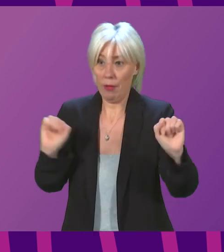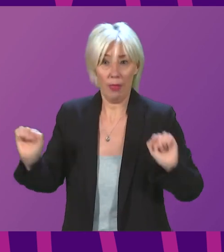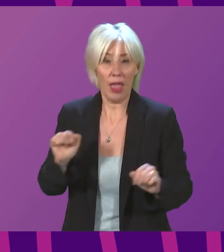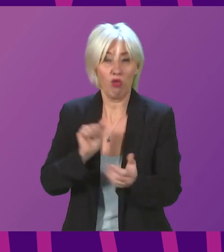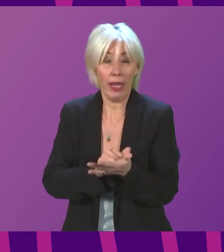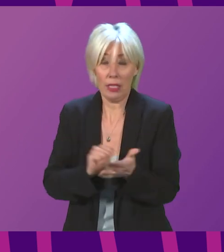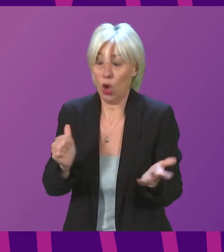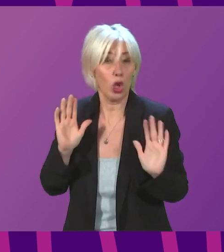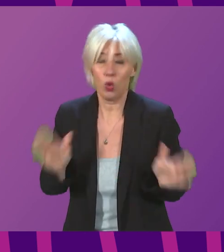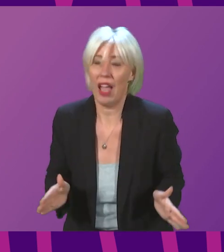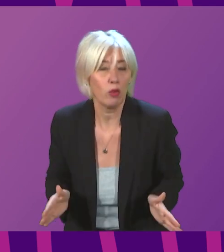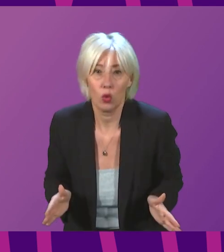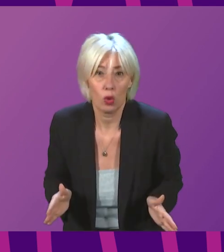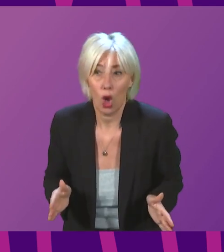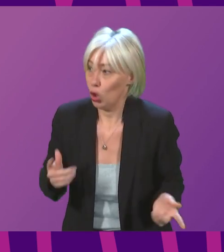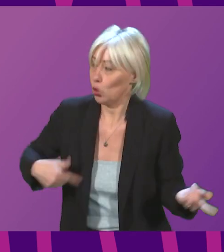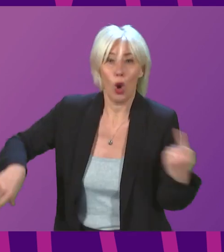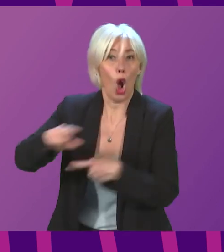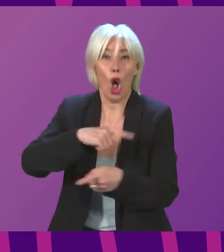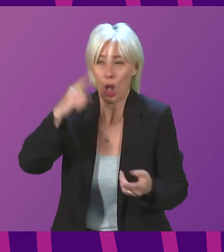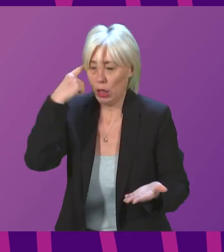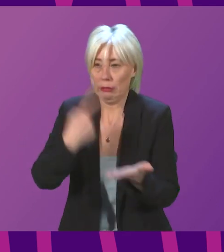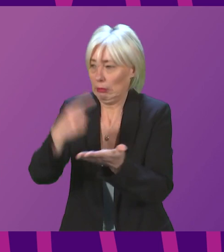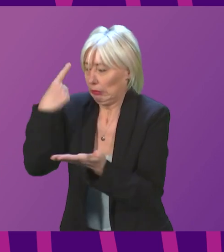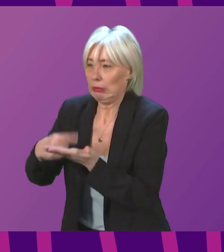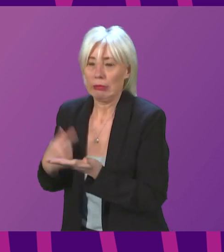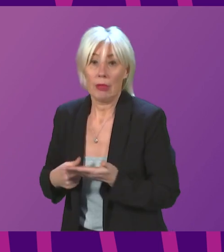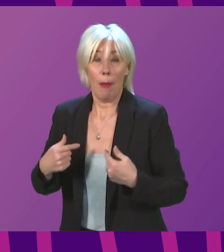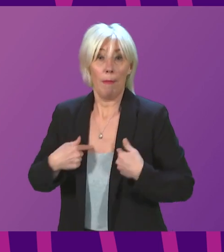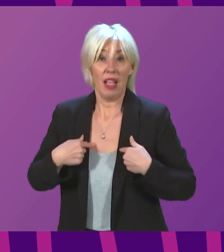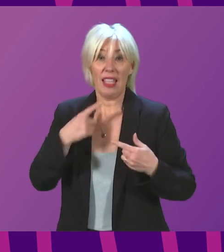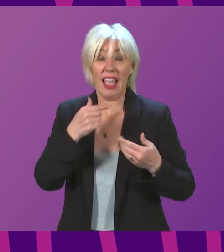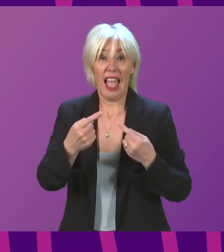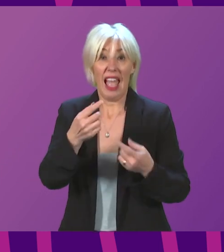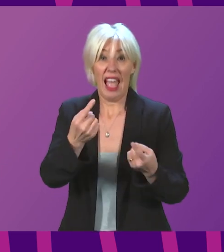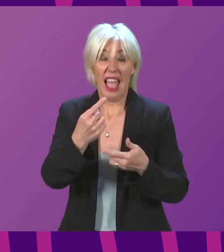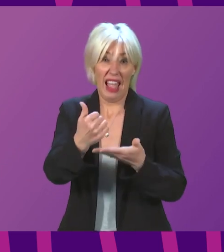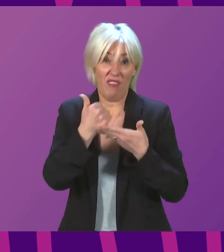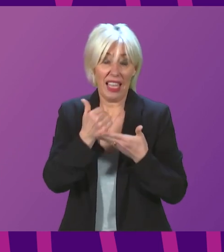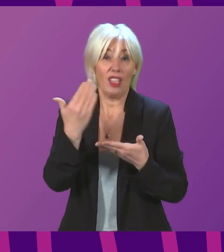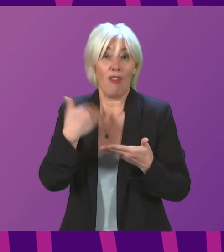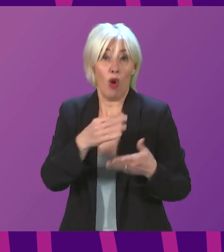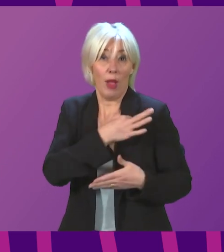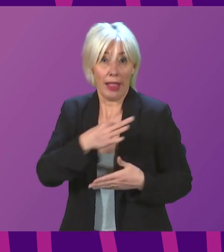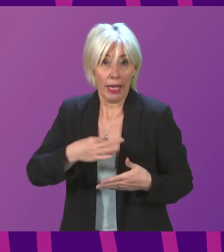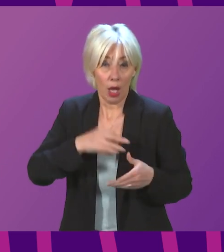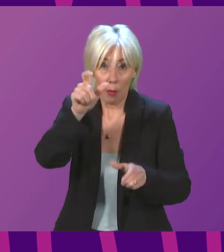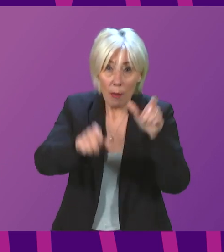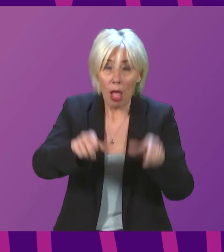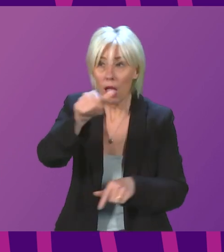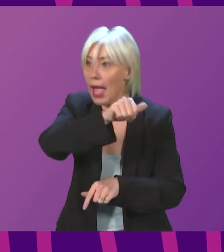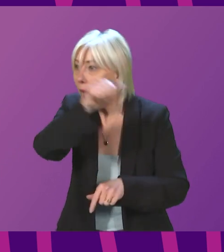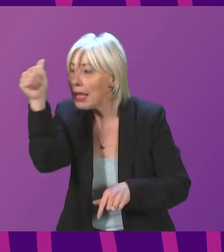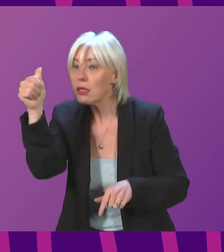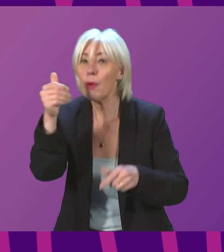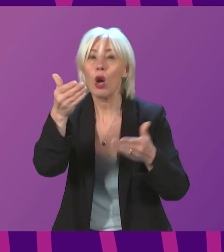to do that. So we're all coming to these decisions. I am following the advice given to me by clinicians and by experts,